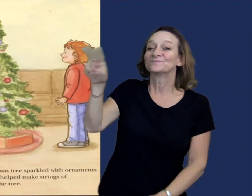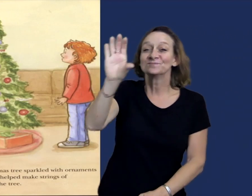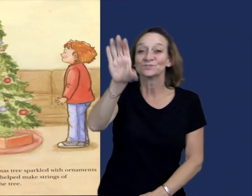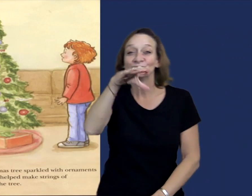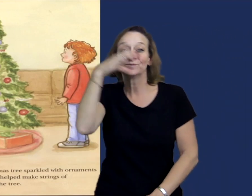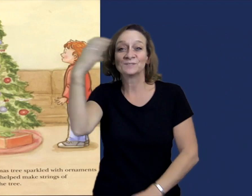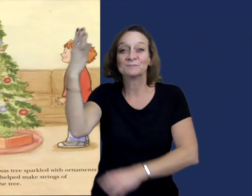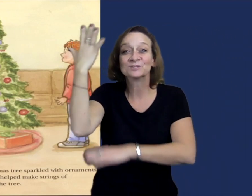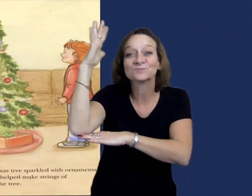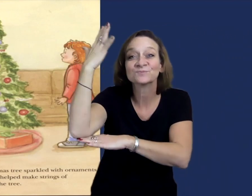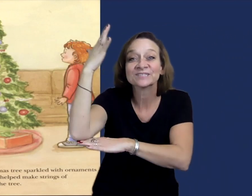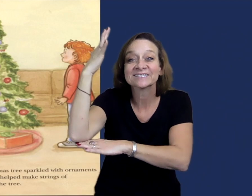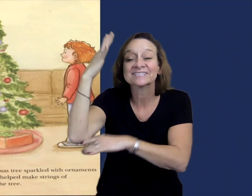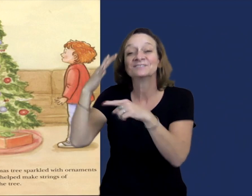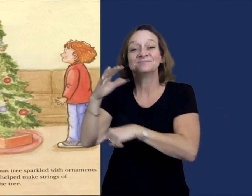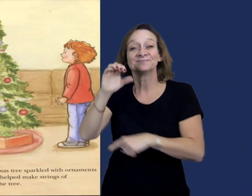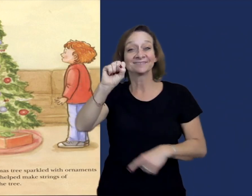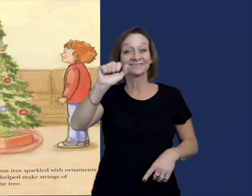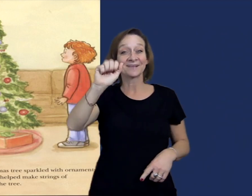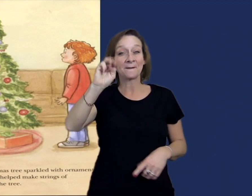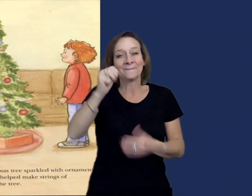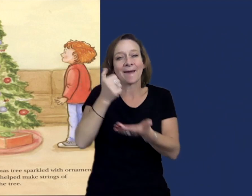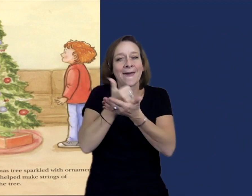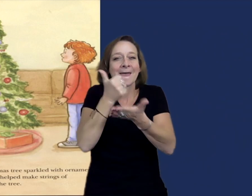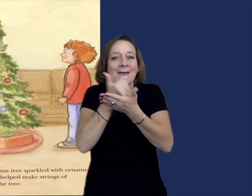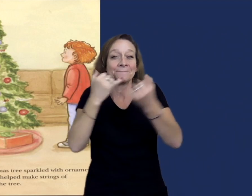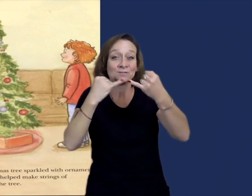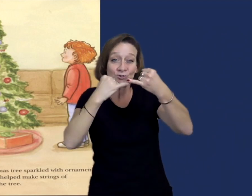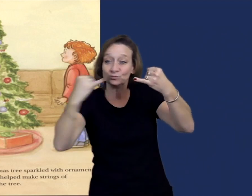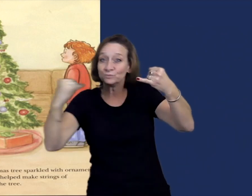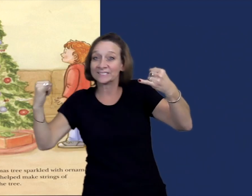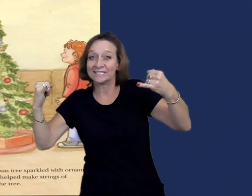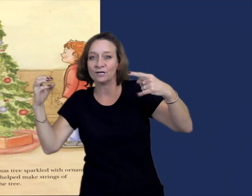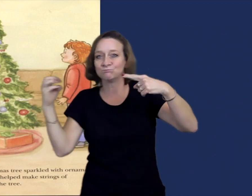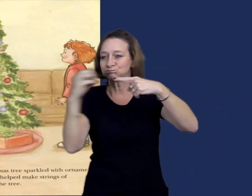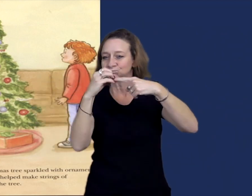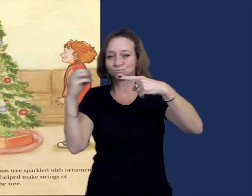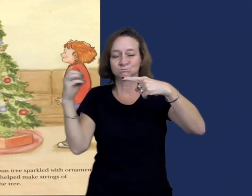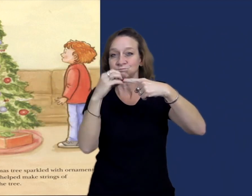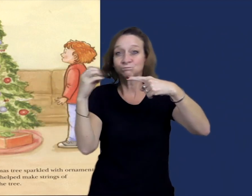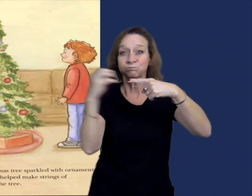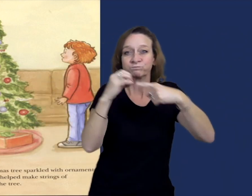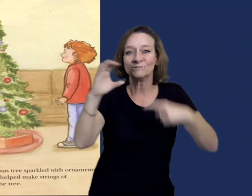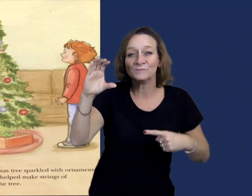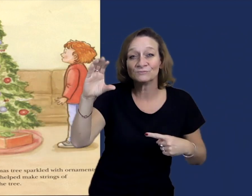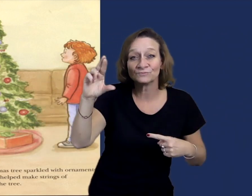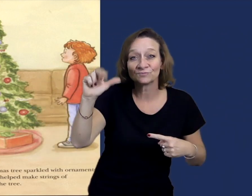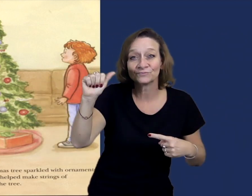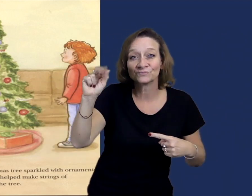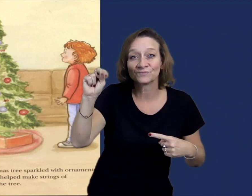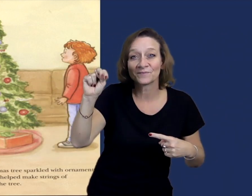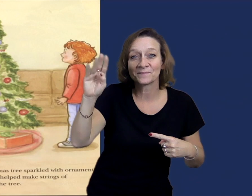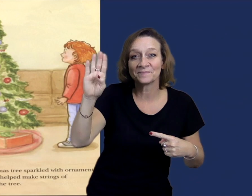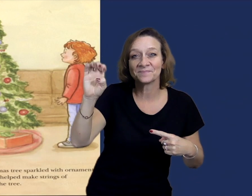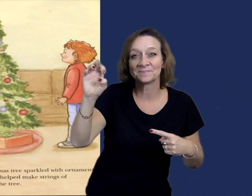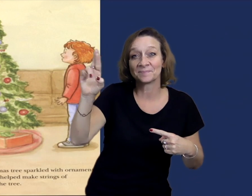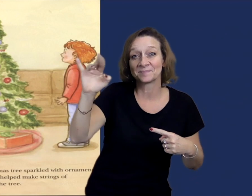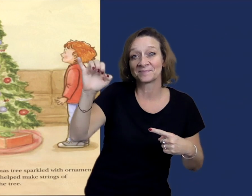In the living room, the Christmas tree sparkled with ornaments and twinkling lights. Sam